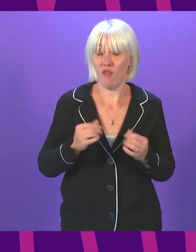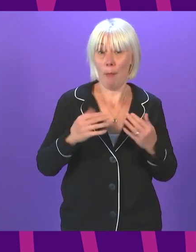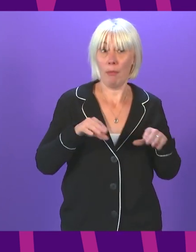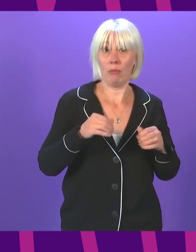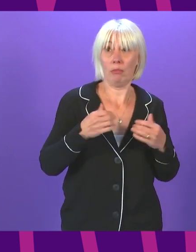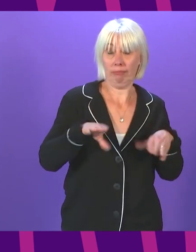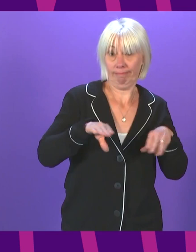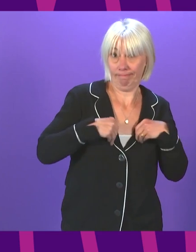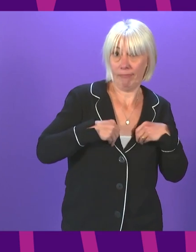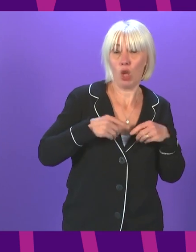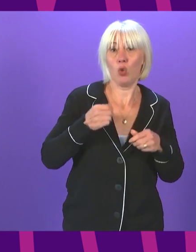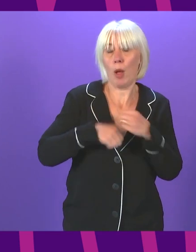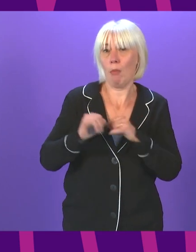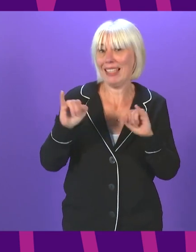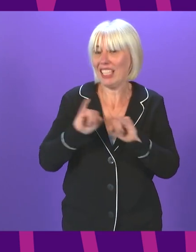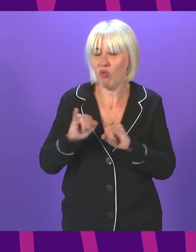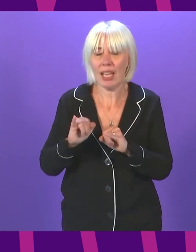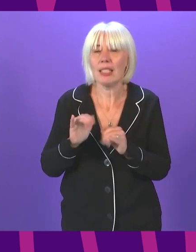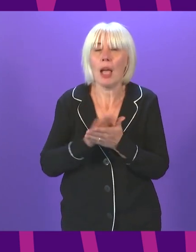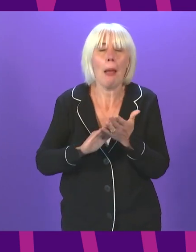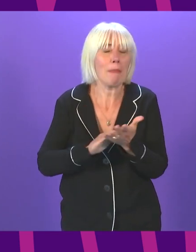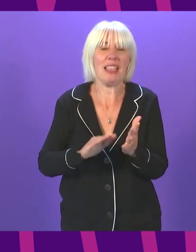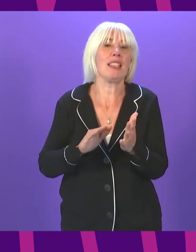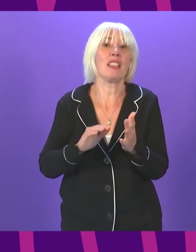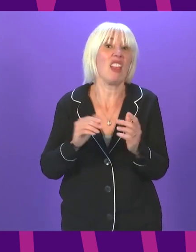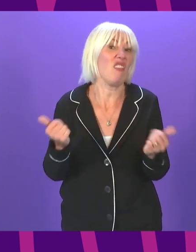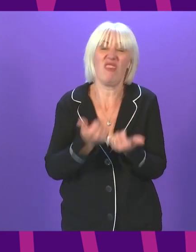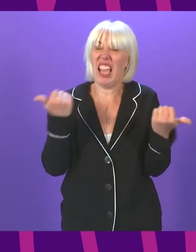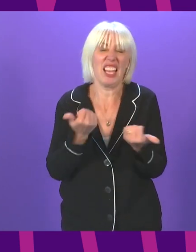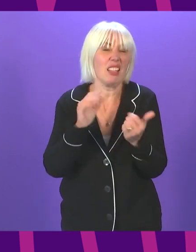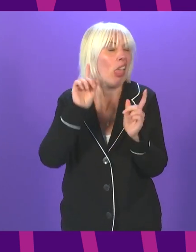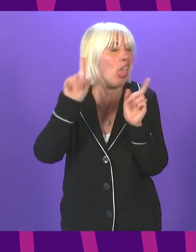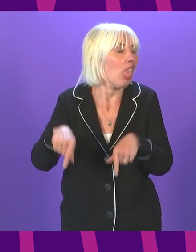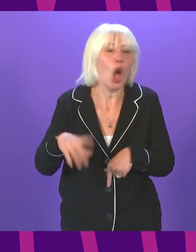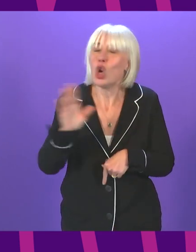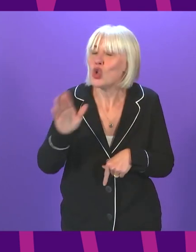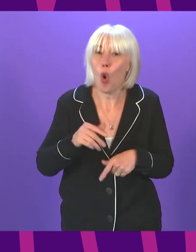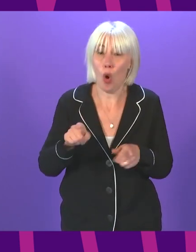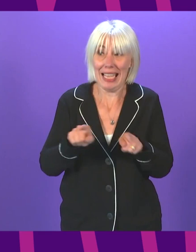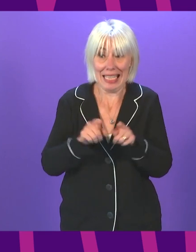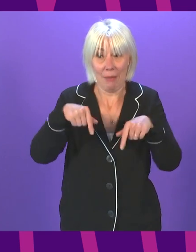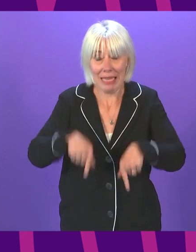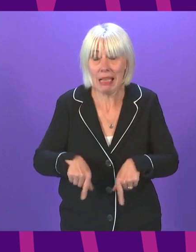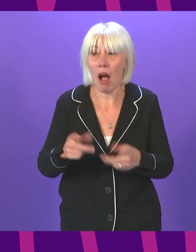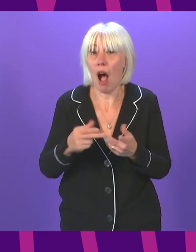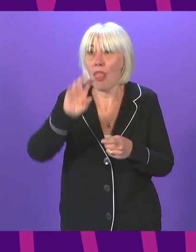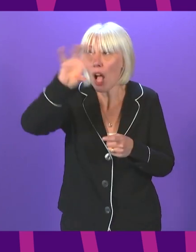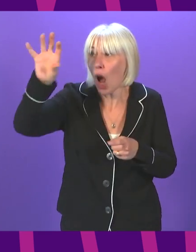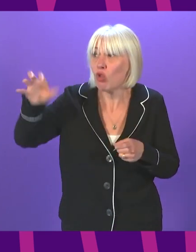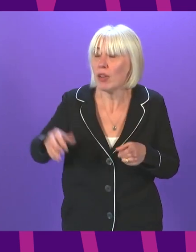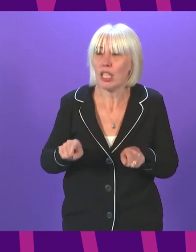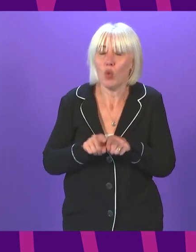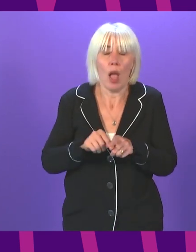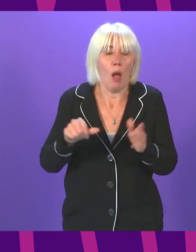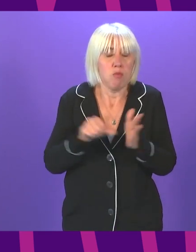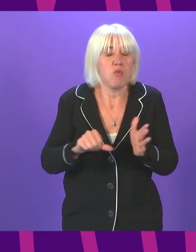not been completely broken either here or anywhere else in the world. Many countries are grappling, like us, with the Delta variant.